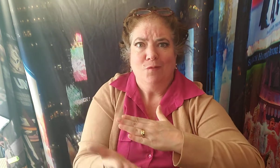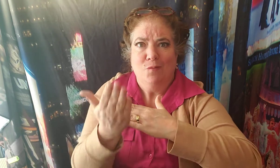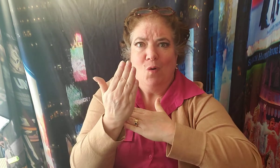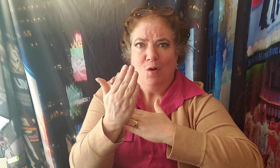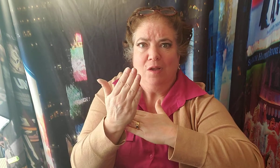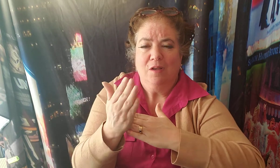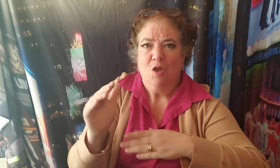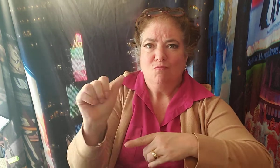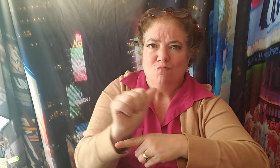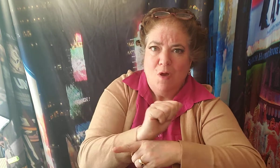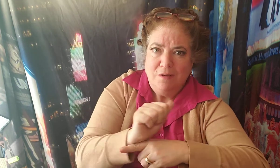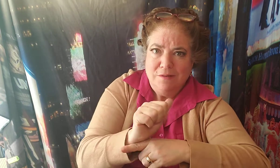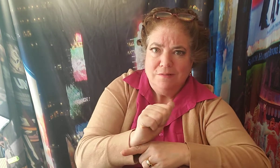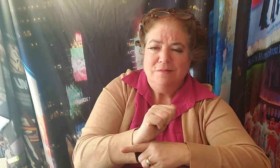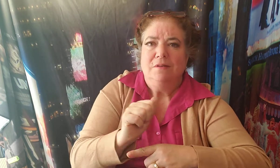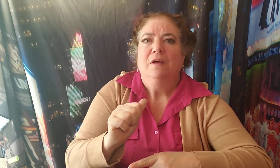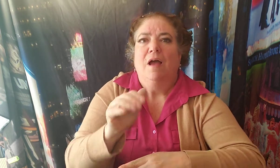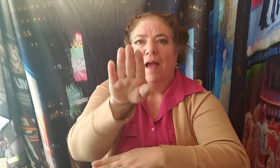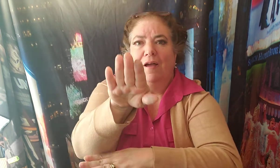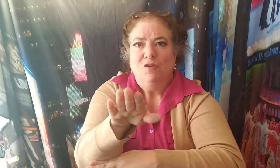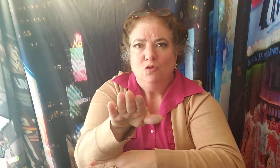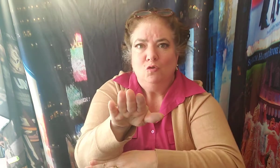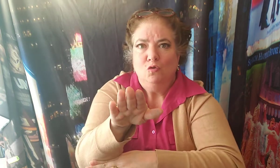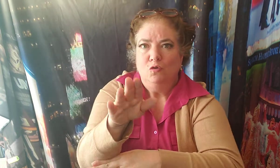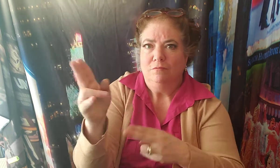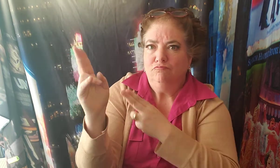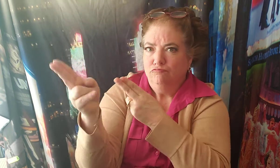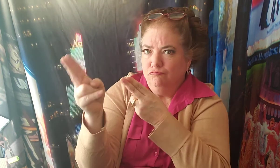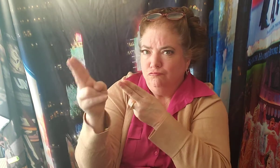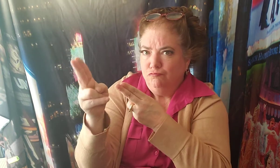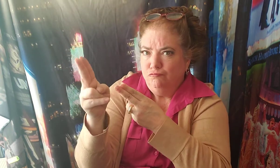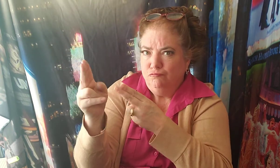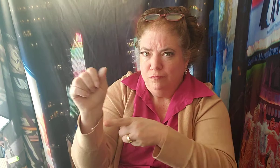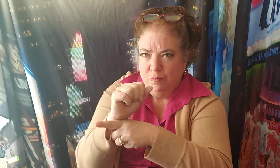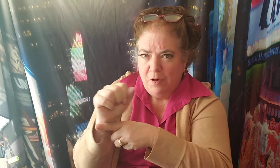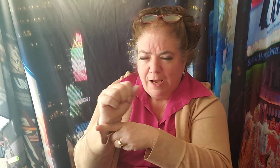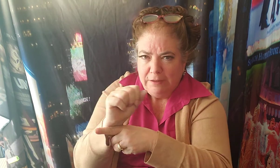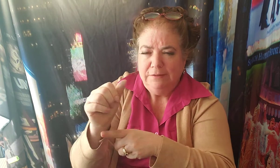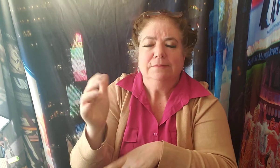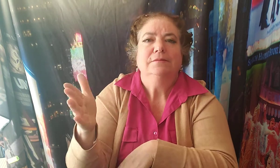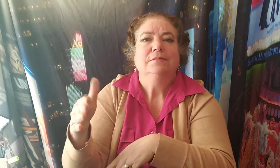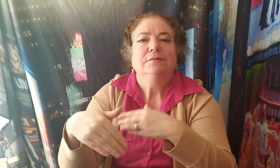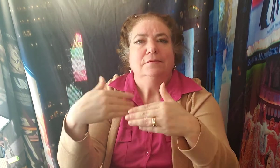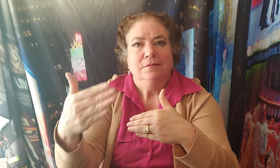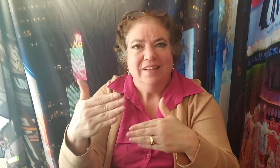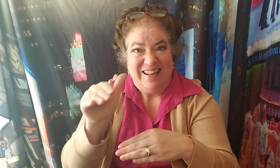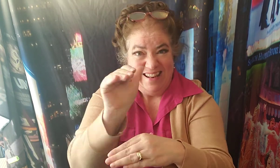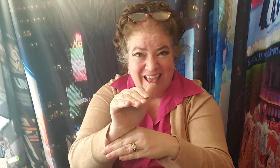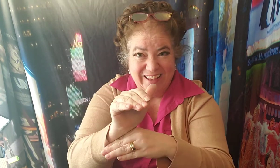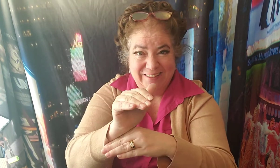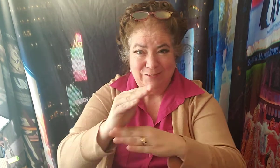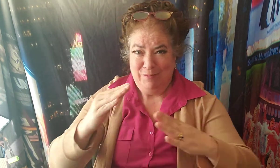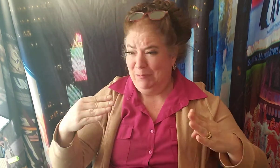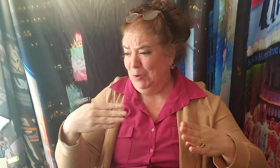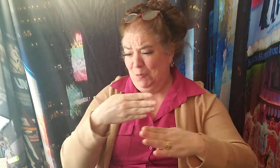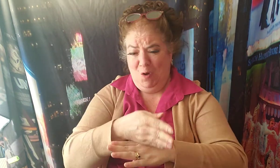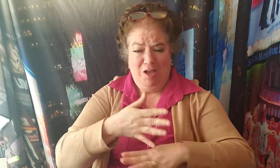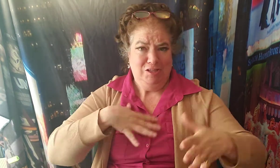a woman at night All with the approval Of the U.S. Army On opening night Almost